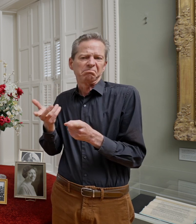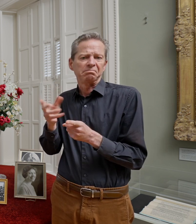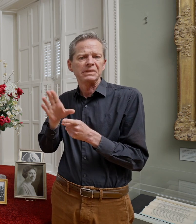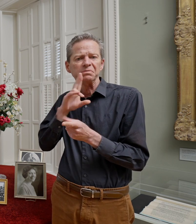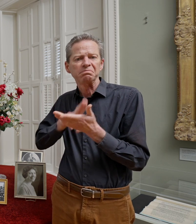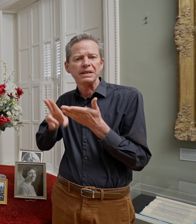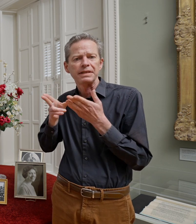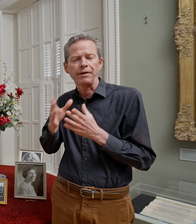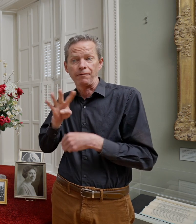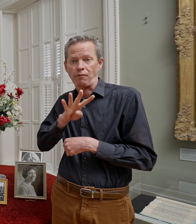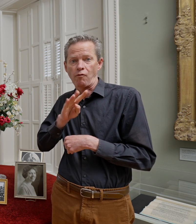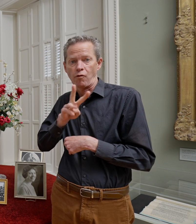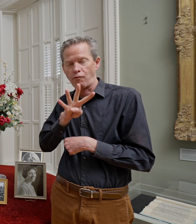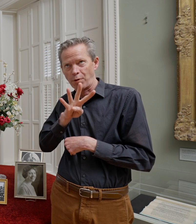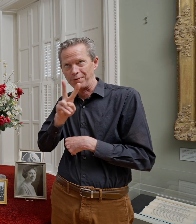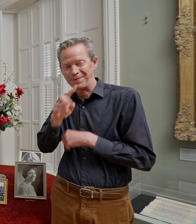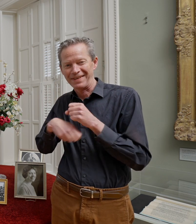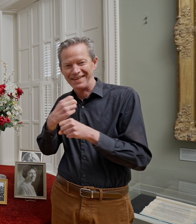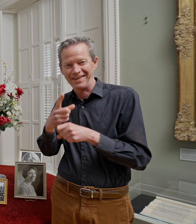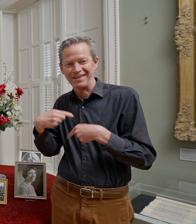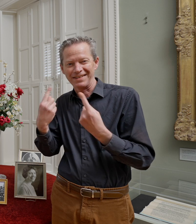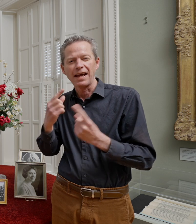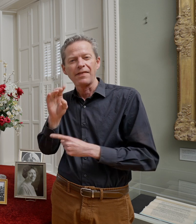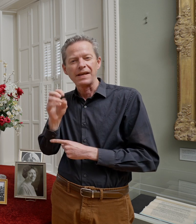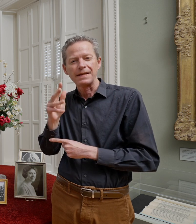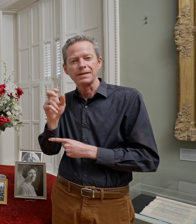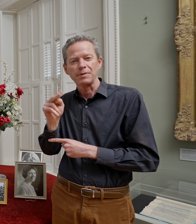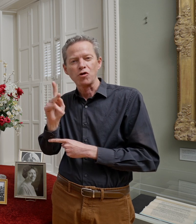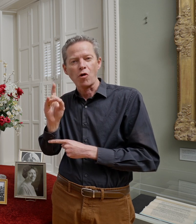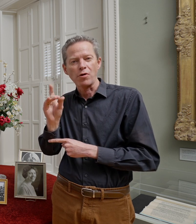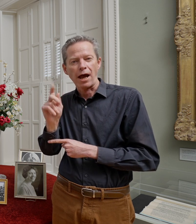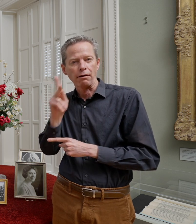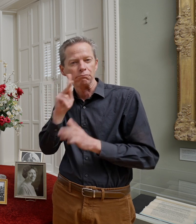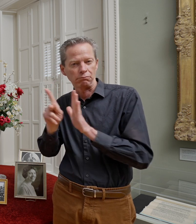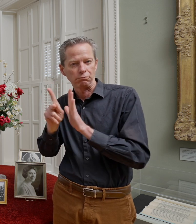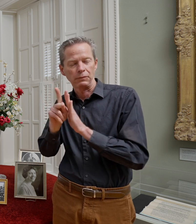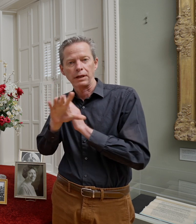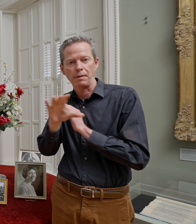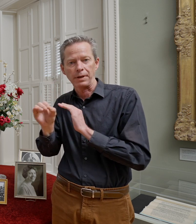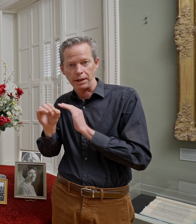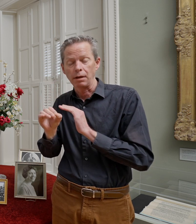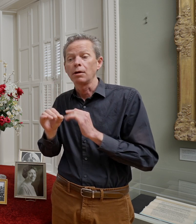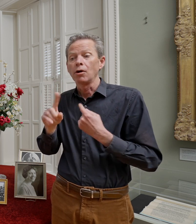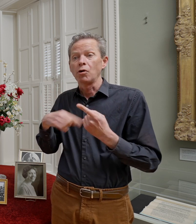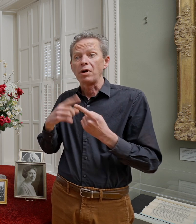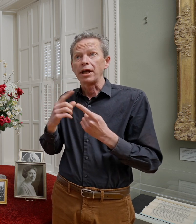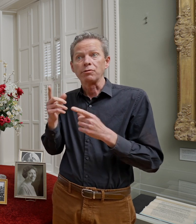for 42 years at the Eastman Kodak Company. She ran the company in his absence when he traveled. He was